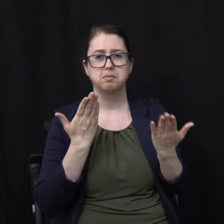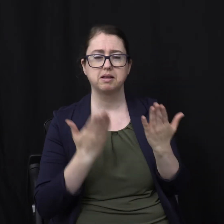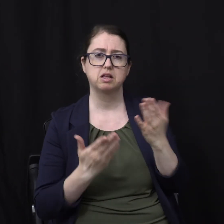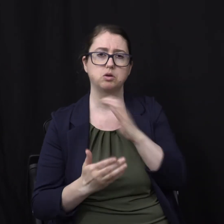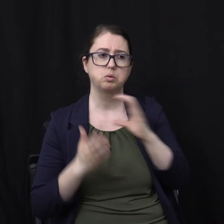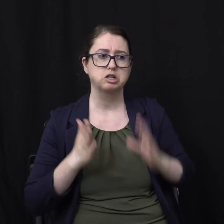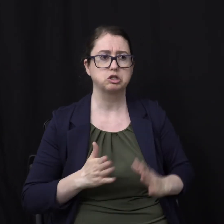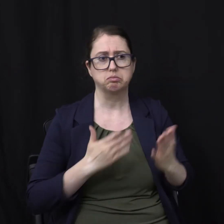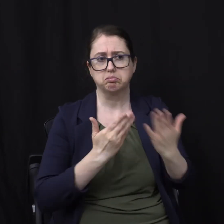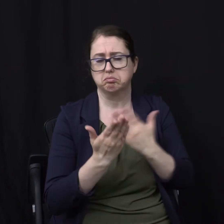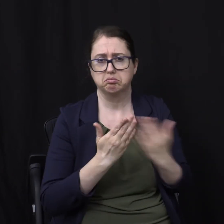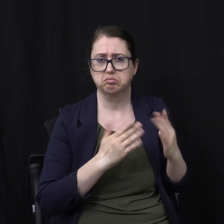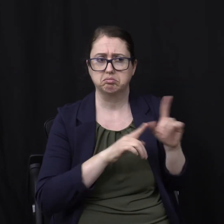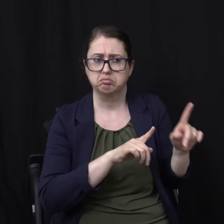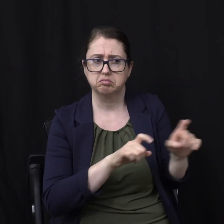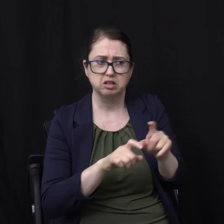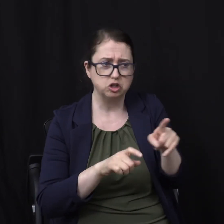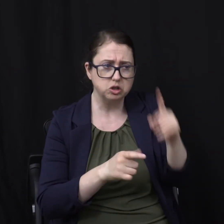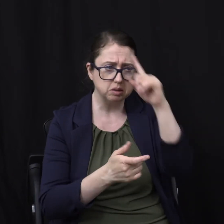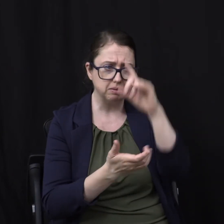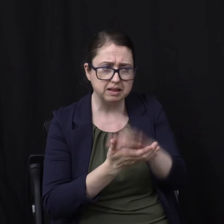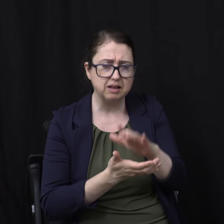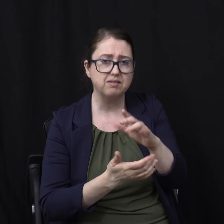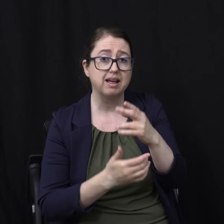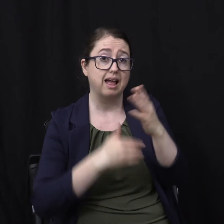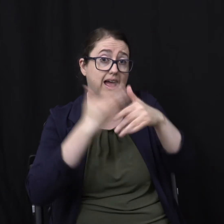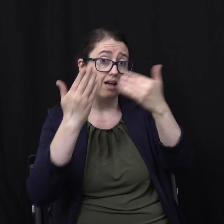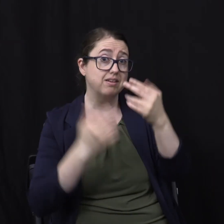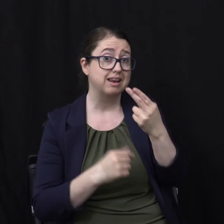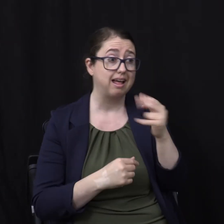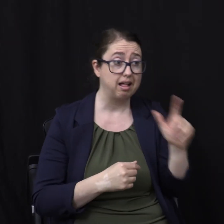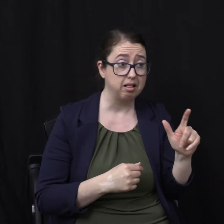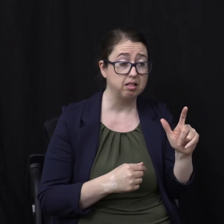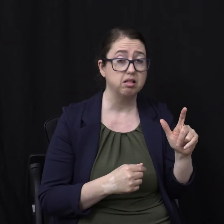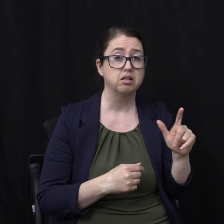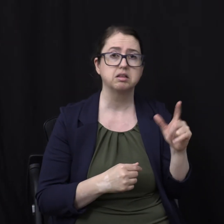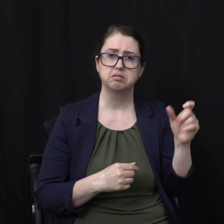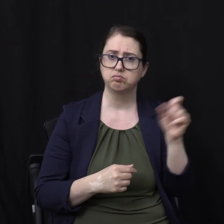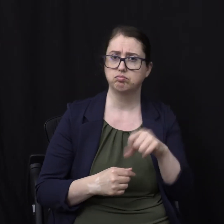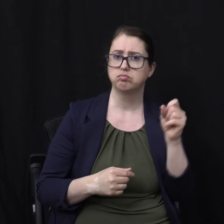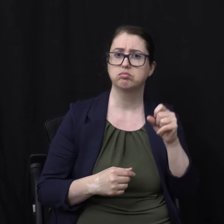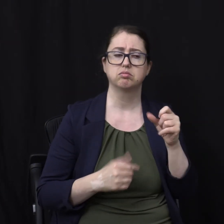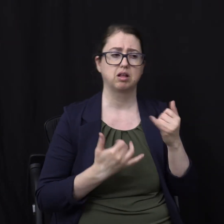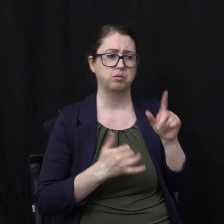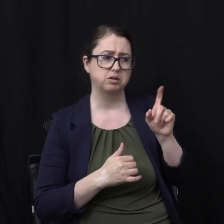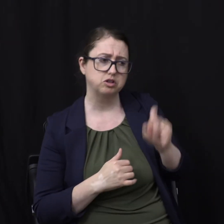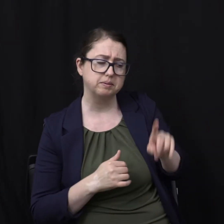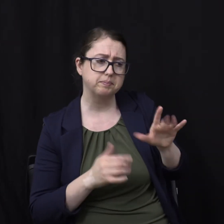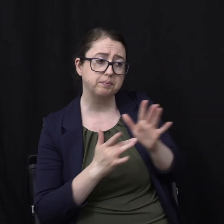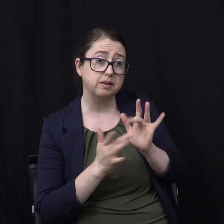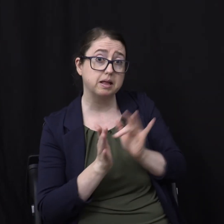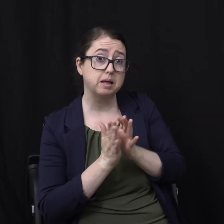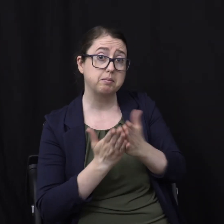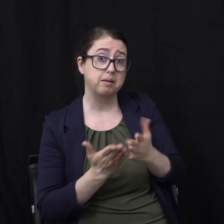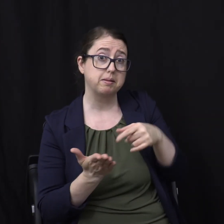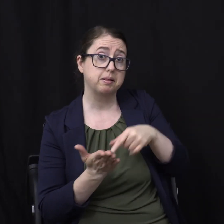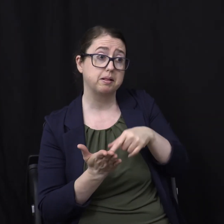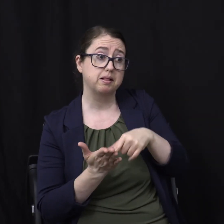Christians Whatever Just ask people Do you believe in heaven and hell? Yes Now I have a question for you In the Bible Who is it